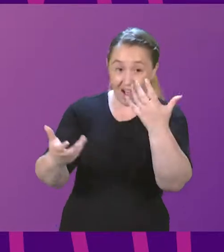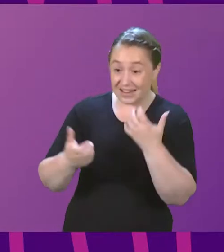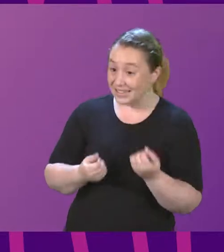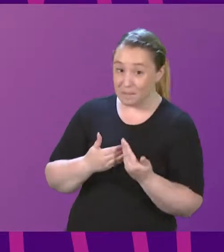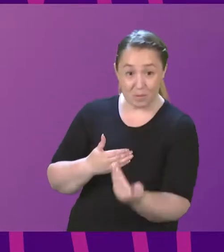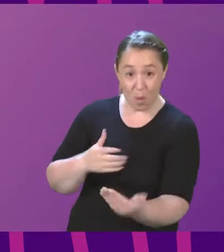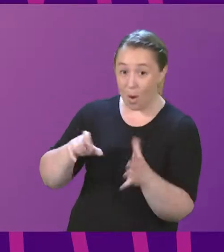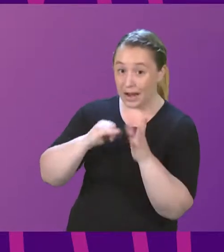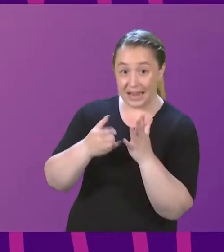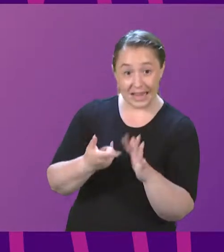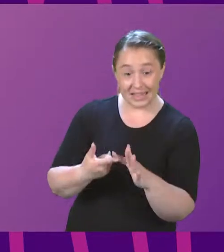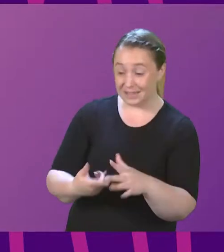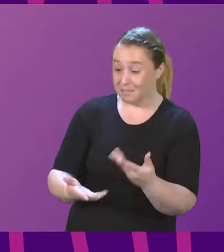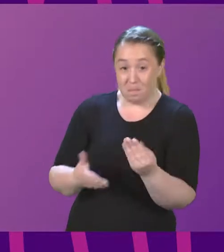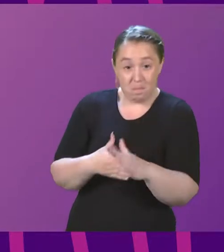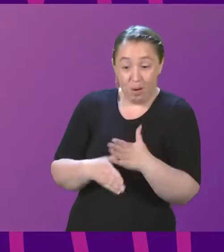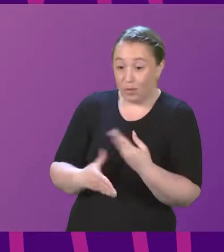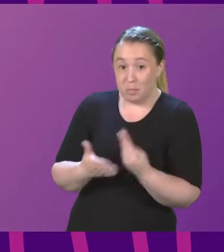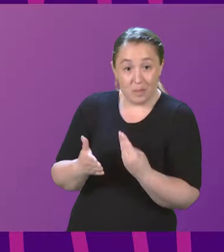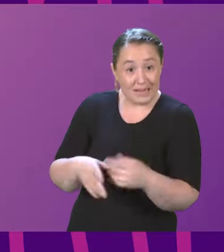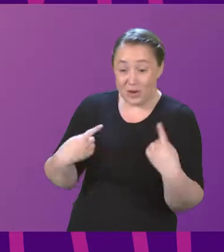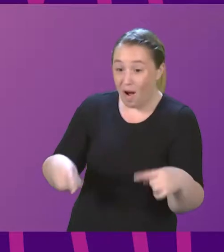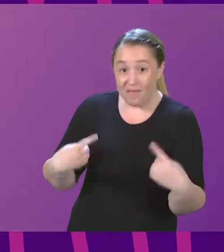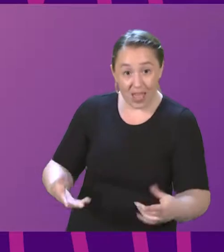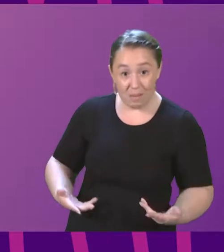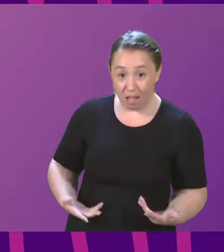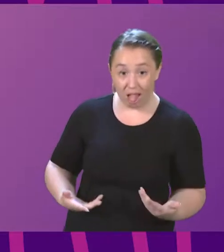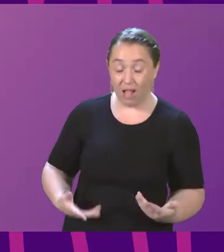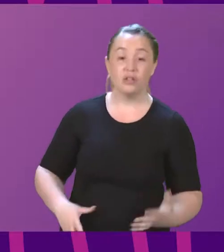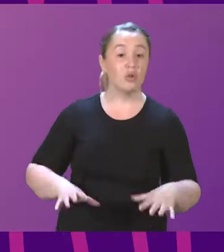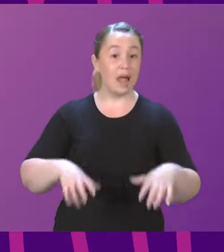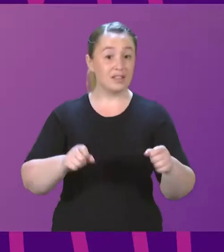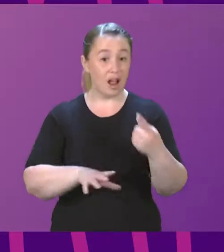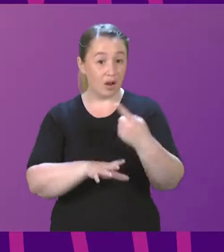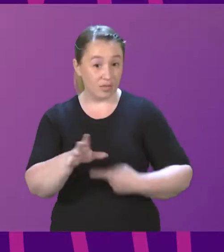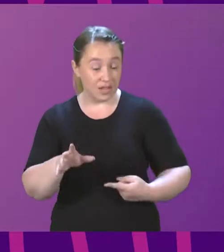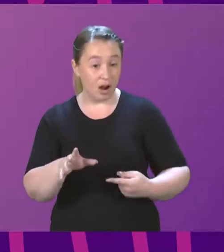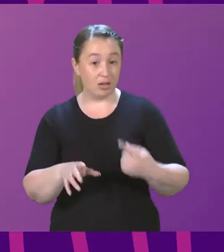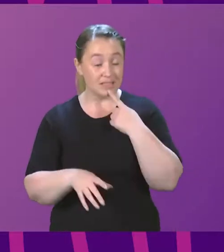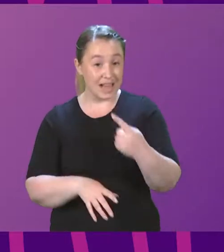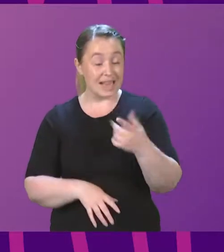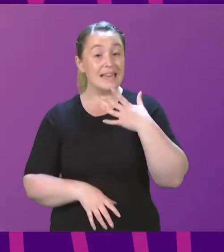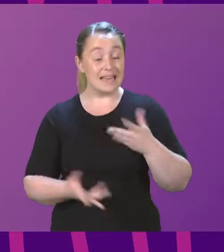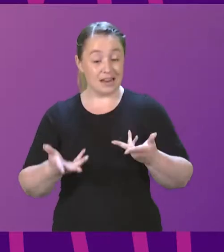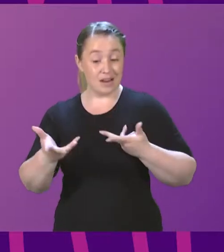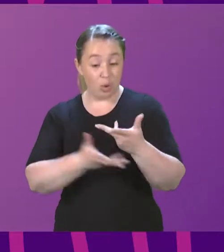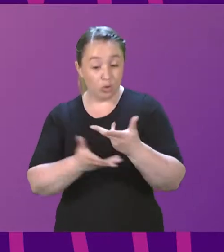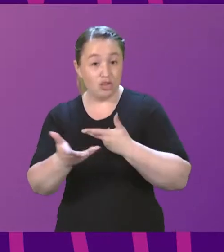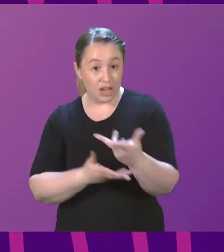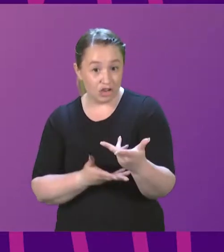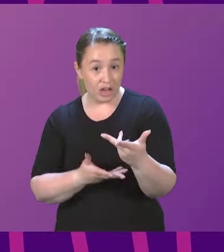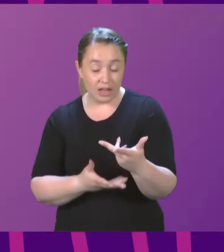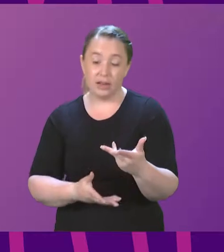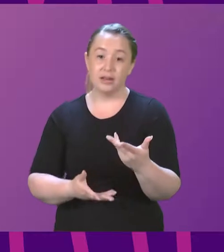of a total withdrawal from the scheme by the beginning of the year, if there is not a negotiation. Does the Minister accept